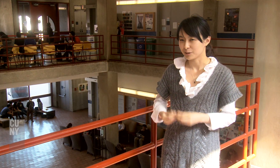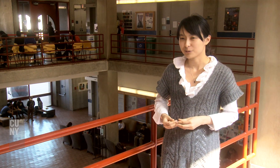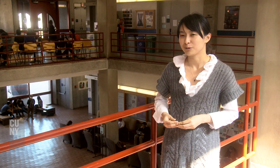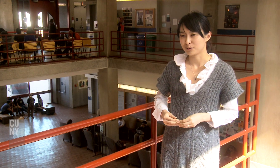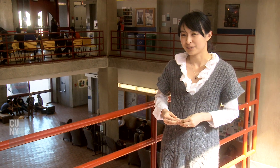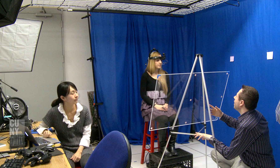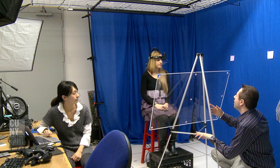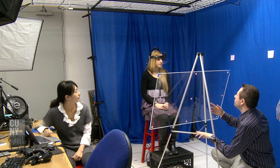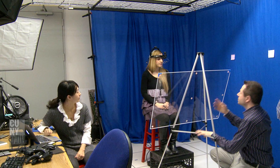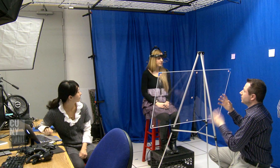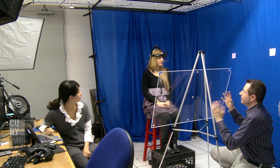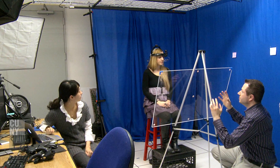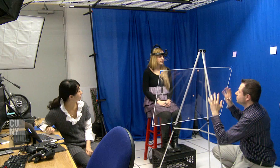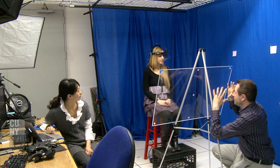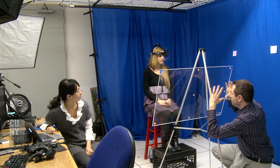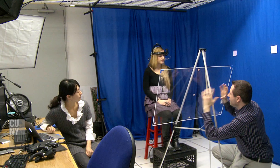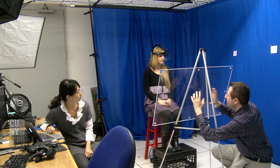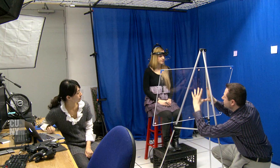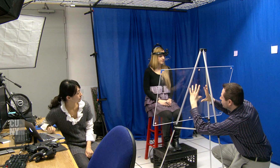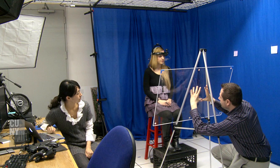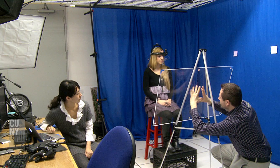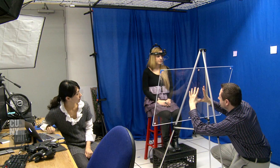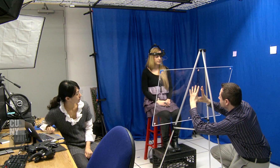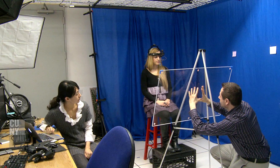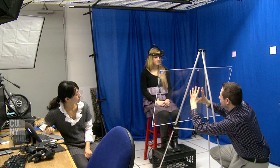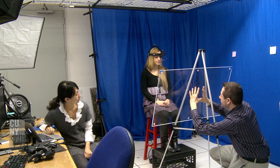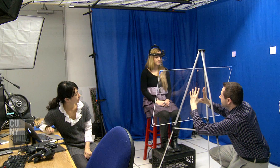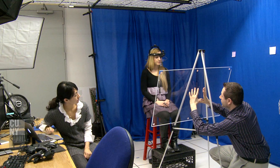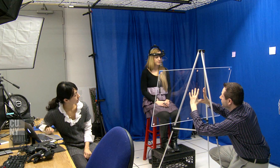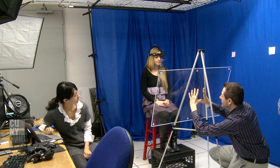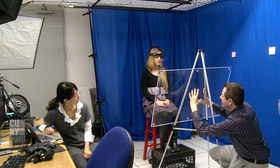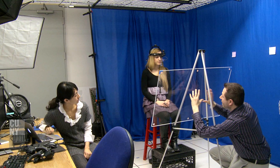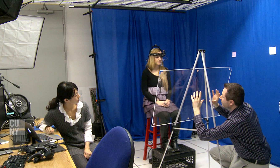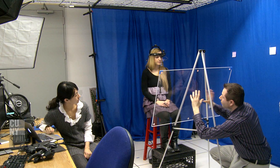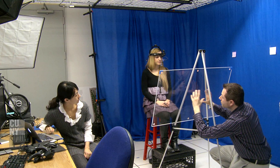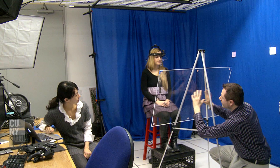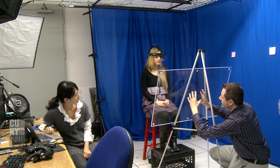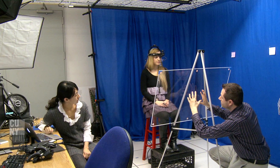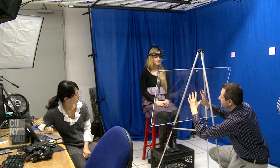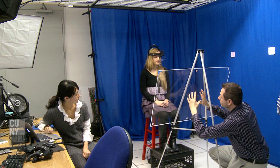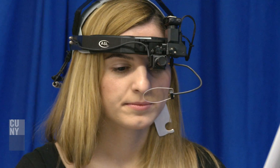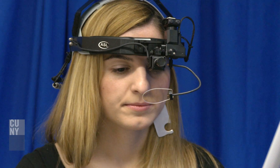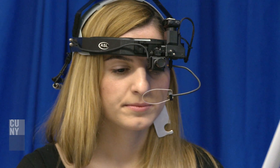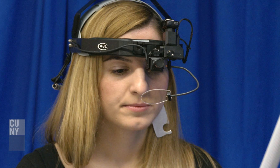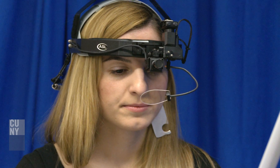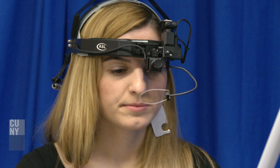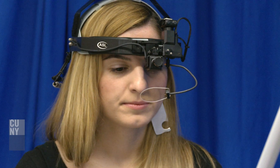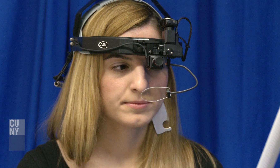useful for them. So what I'd like you to do is aim your head and sort of focus it sort of towards the center, and then hold your head still, but then just look with